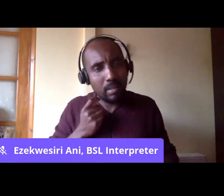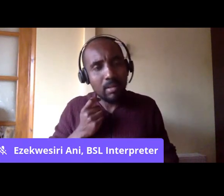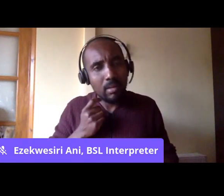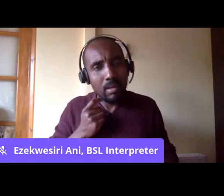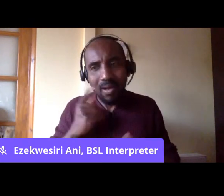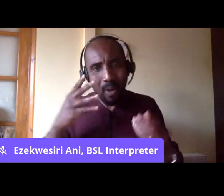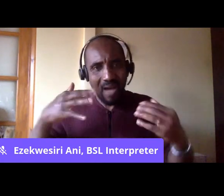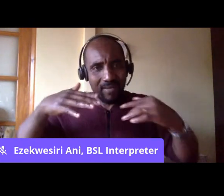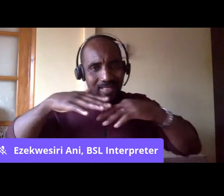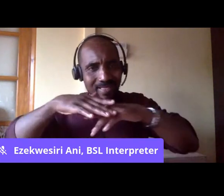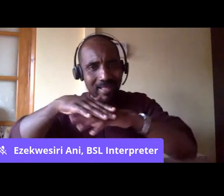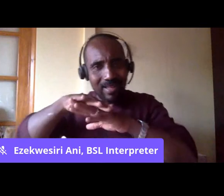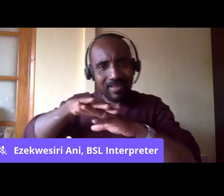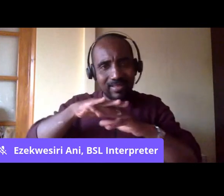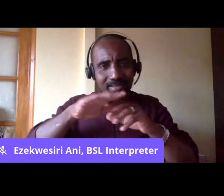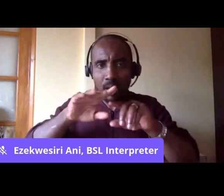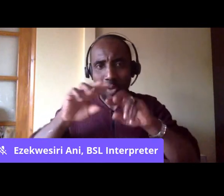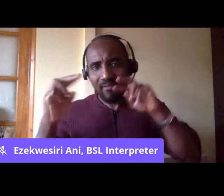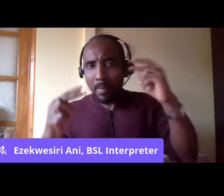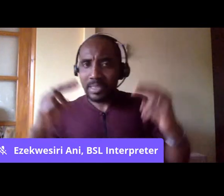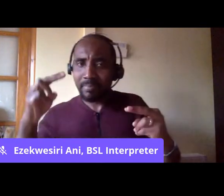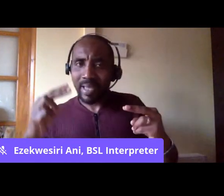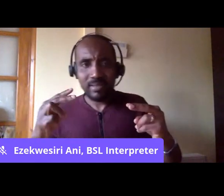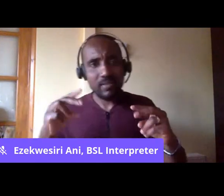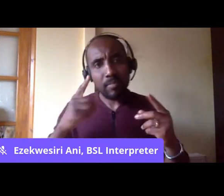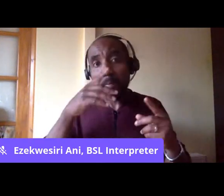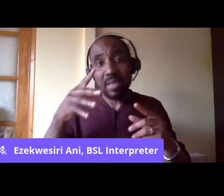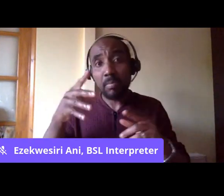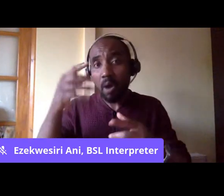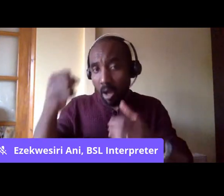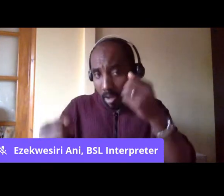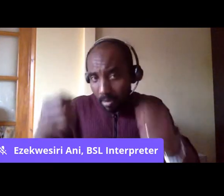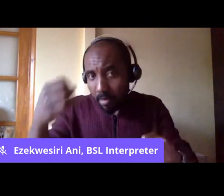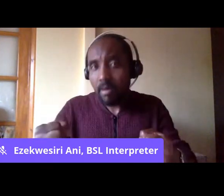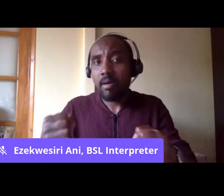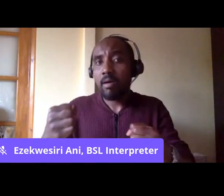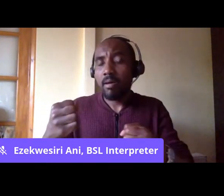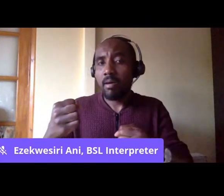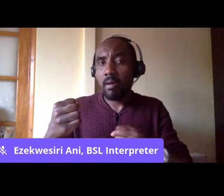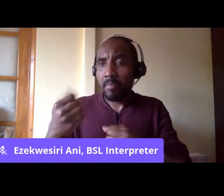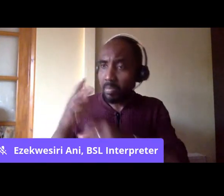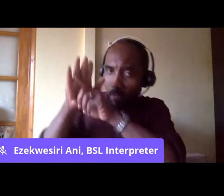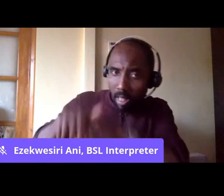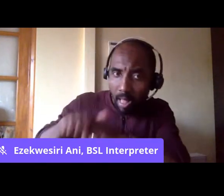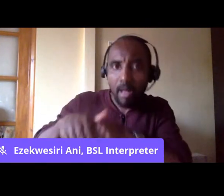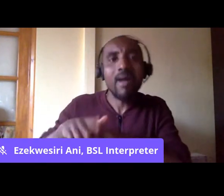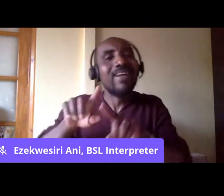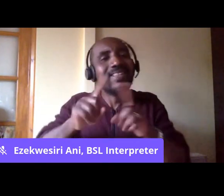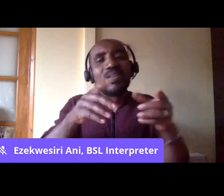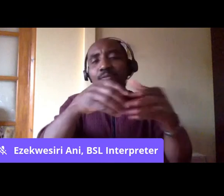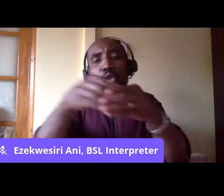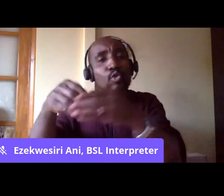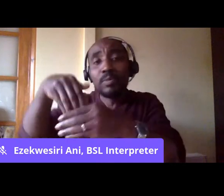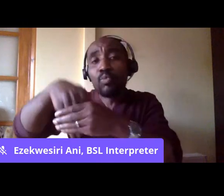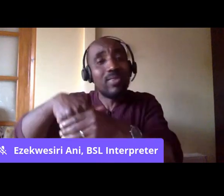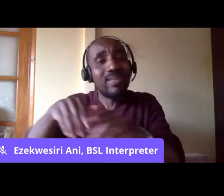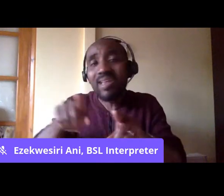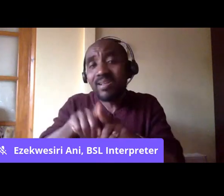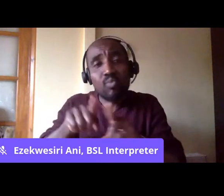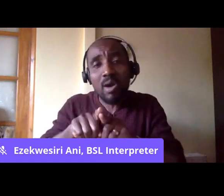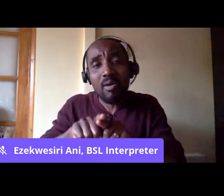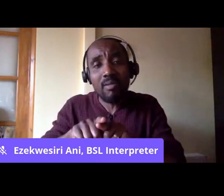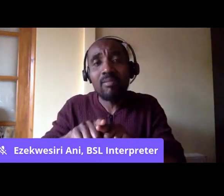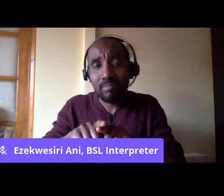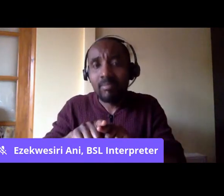polarized, and that there's exploitation and bigotry within a lot of people's groups. And we need to challenge that, even though